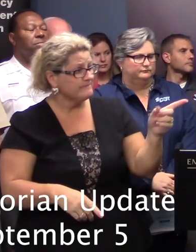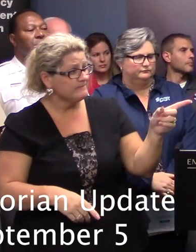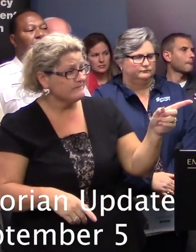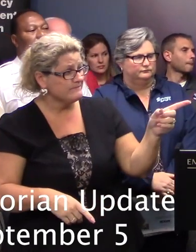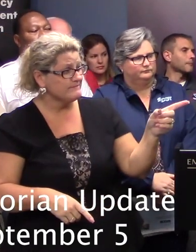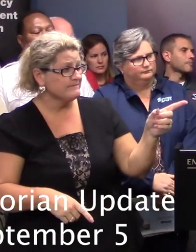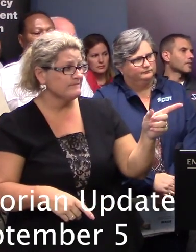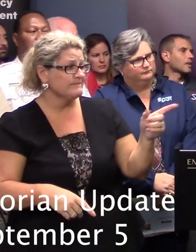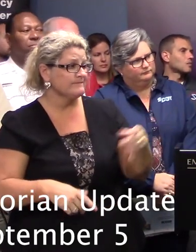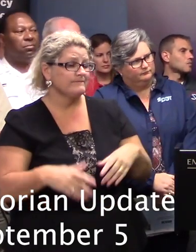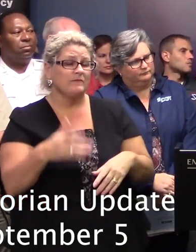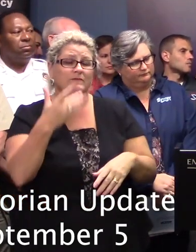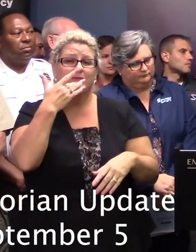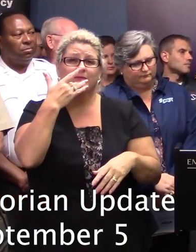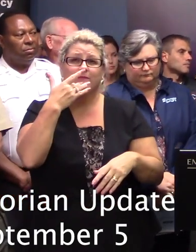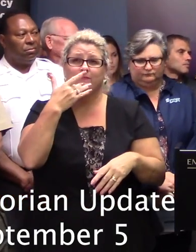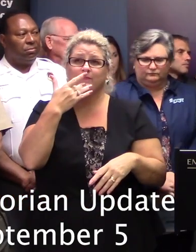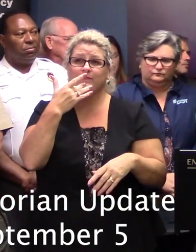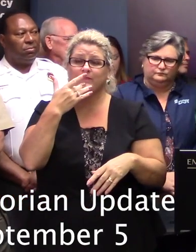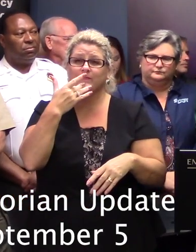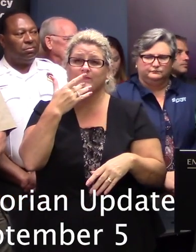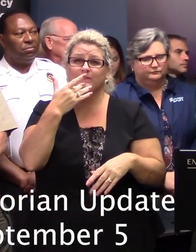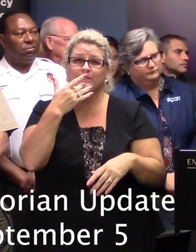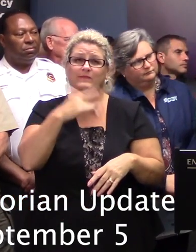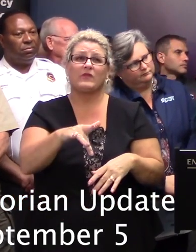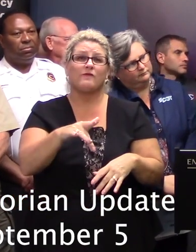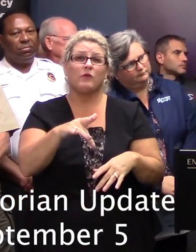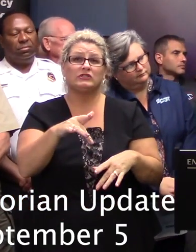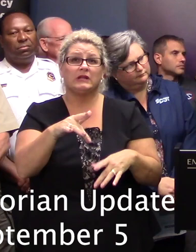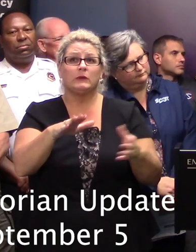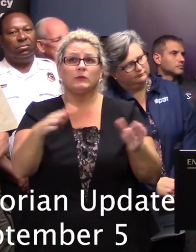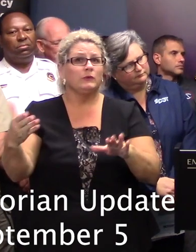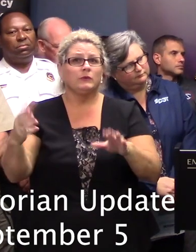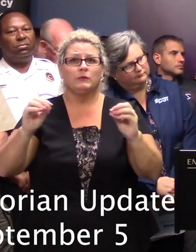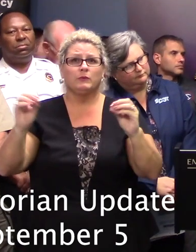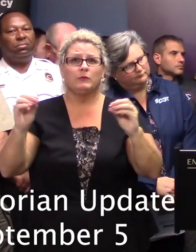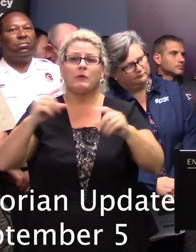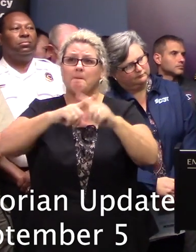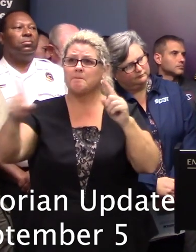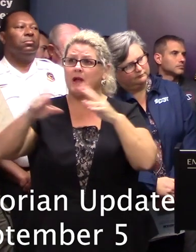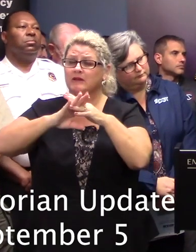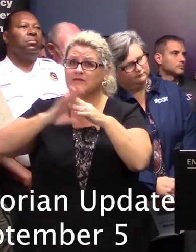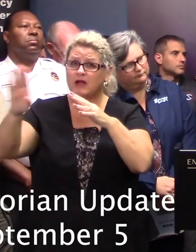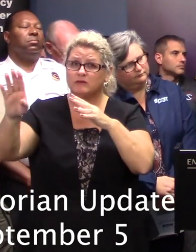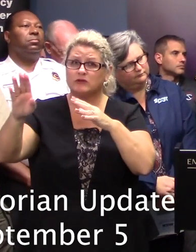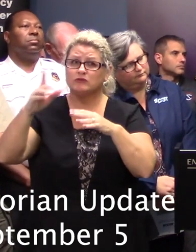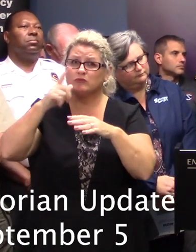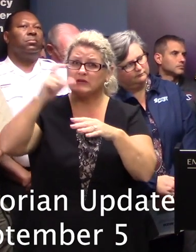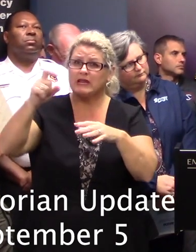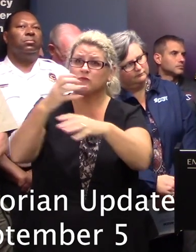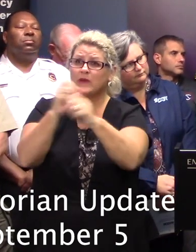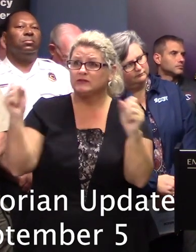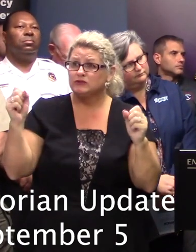Unfortunately, I haven't had any tests in the state, but wondering about evacuations. People need to be rescued, either